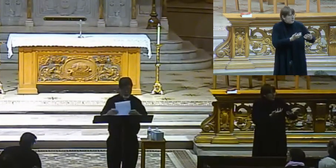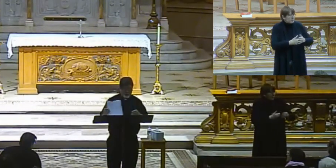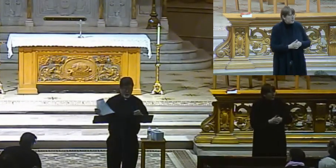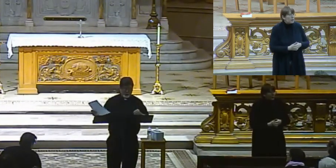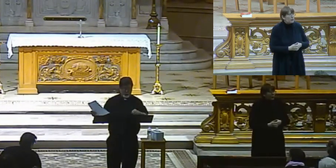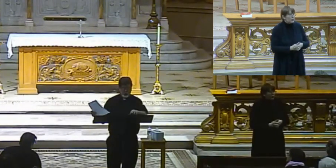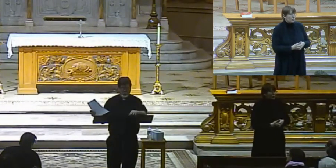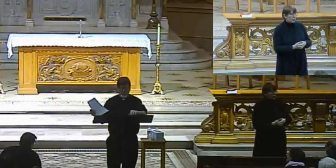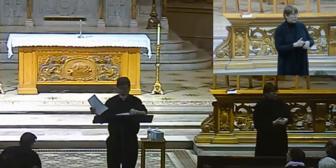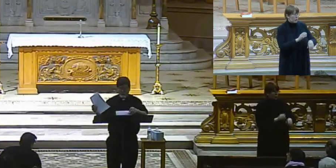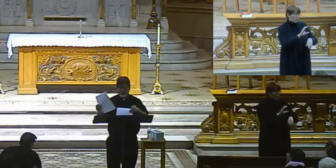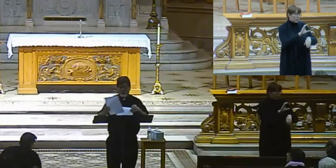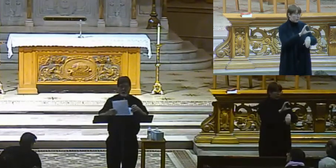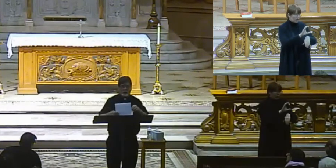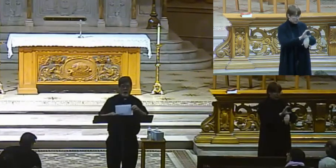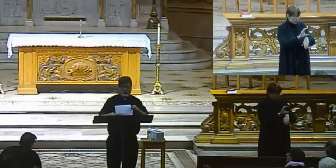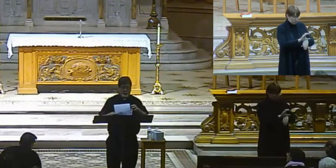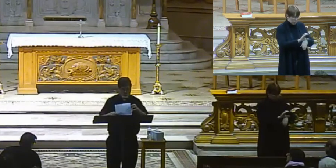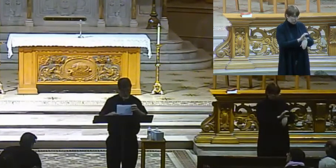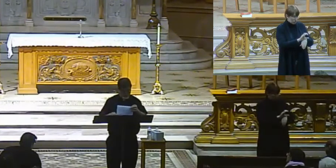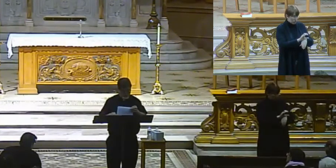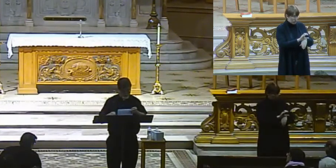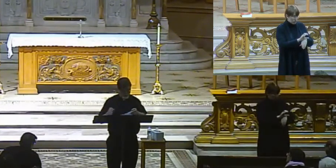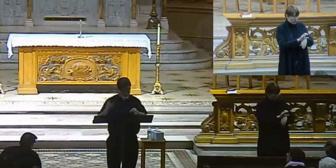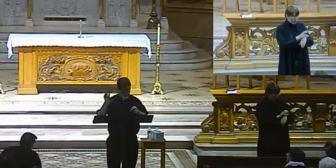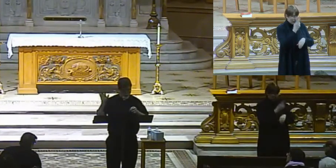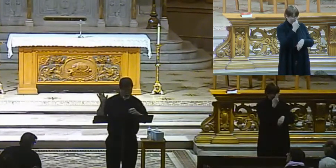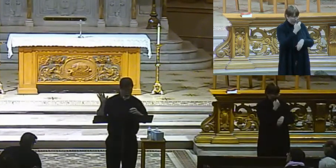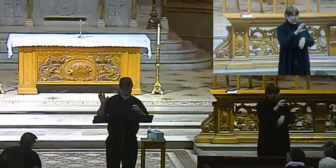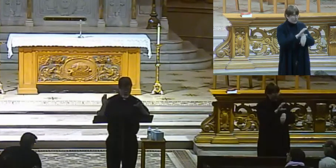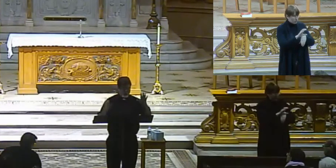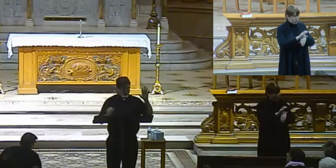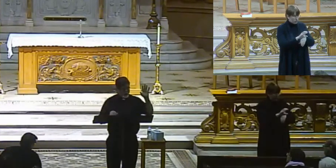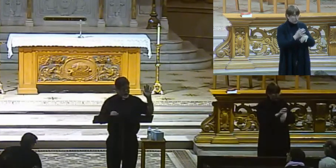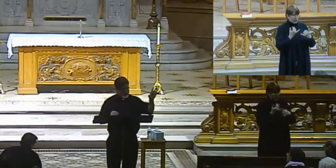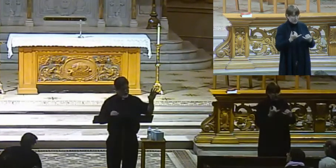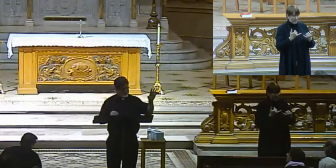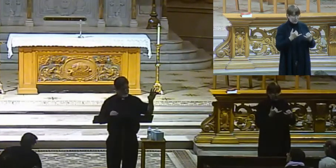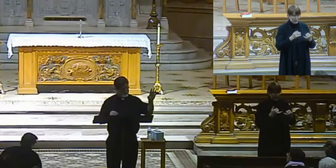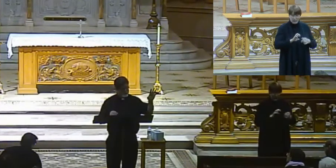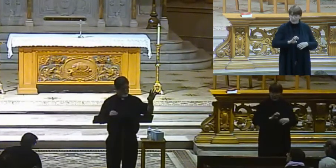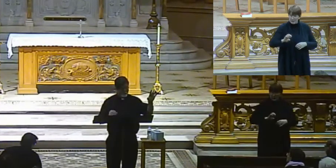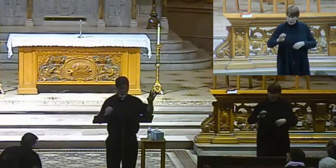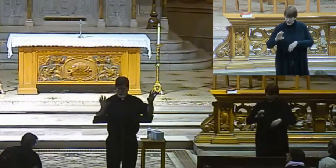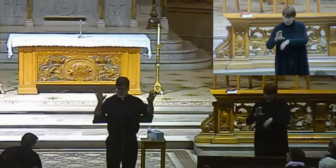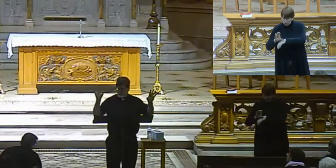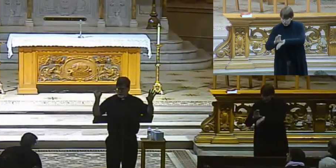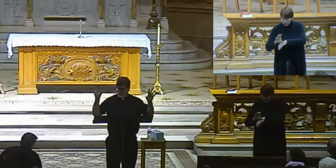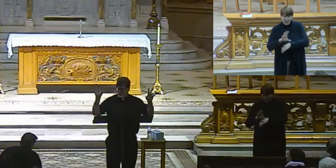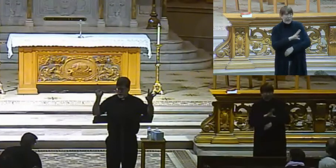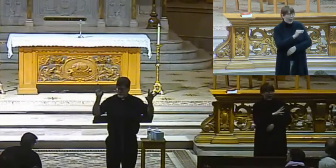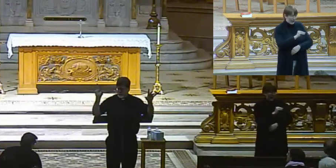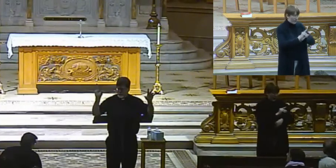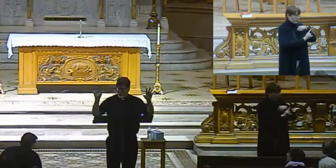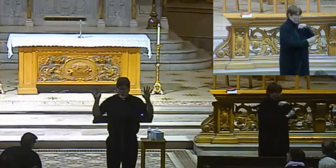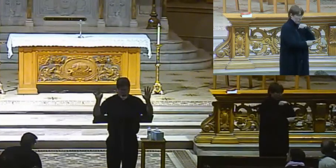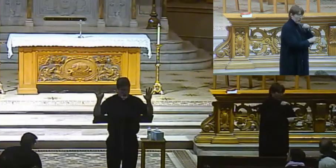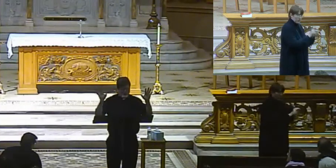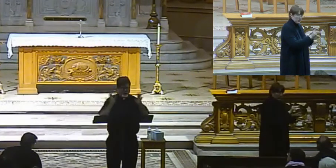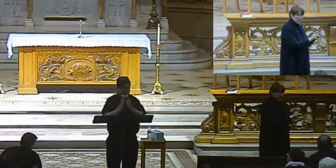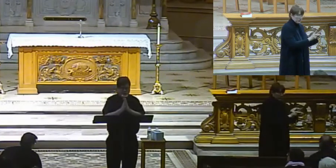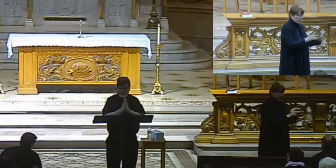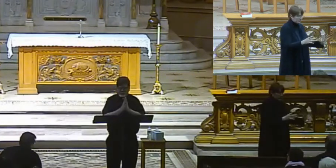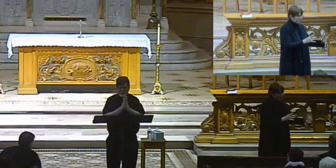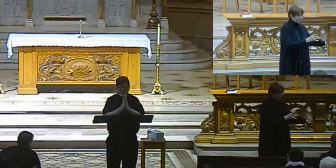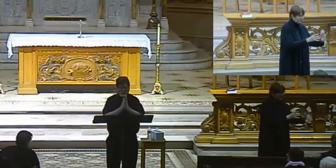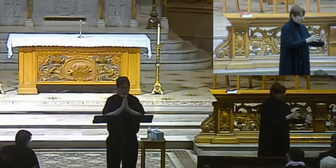has relationships with both the Orthodox and the Protestants, okay? So,